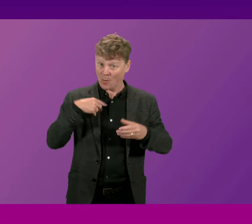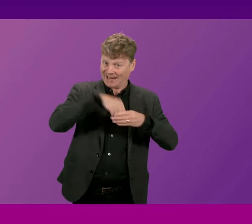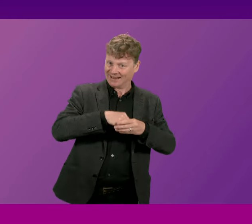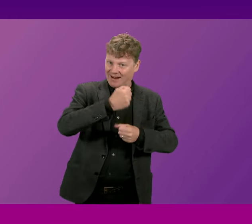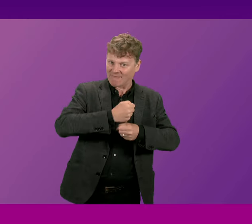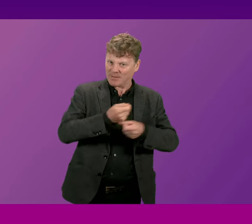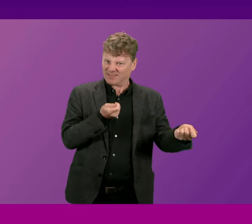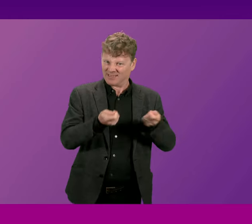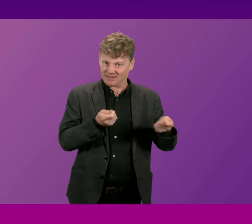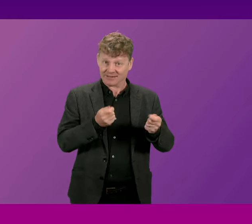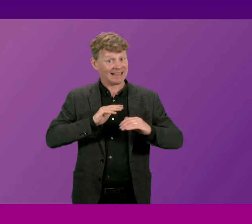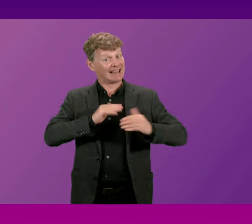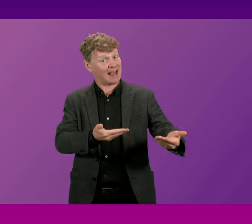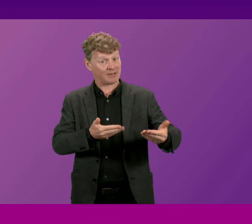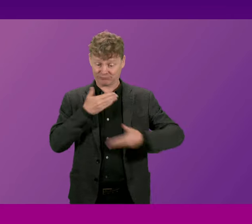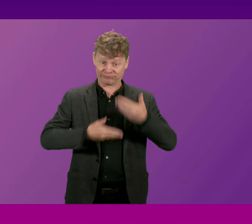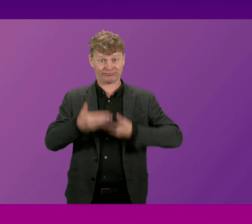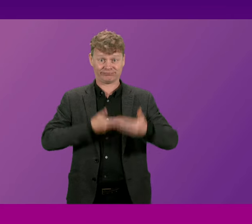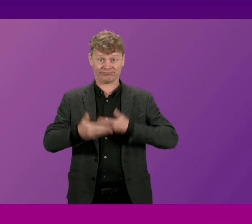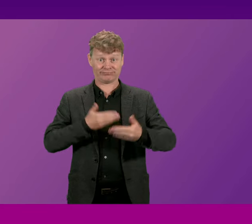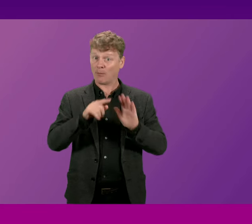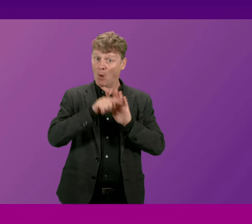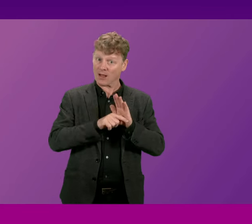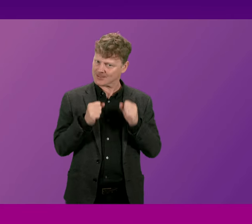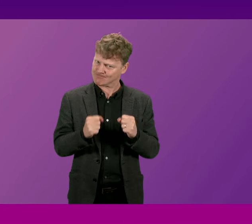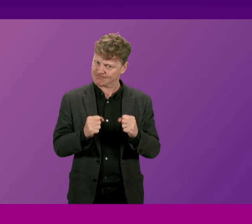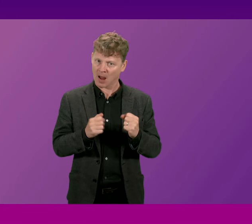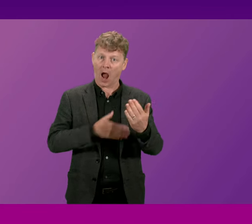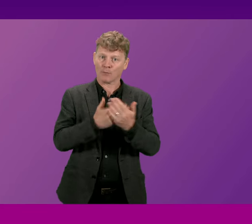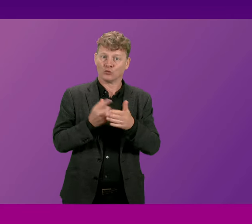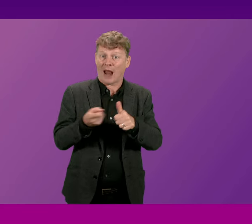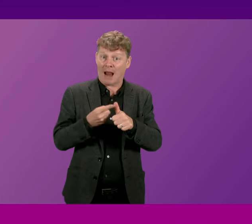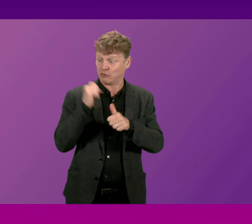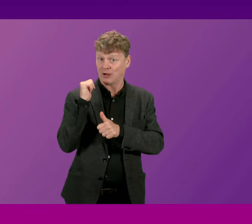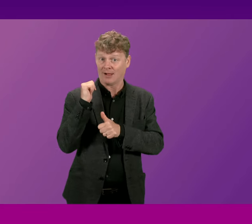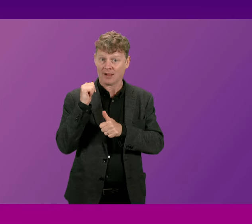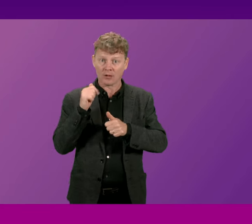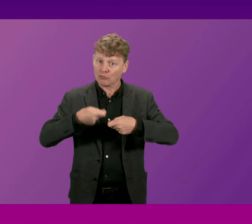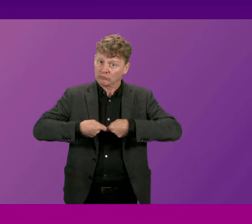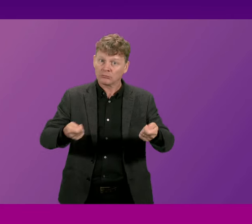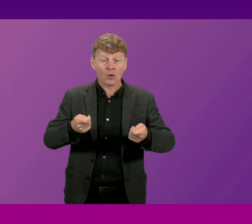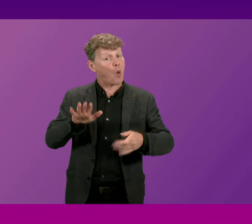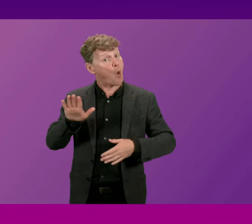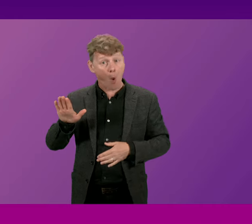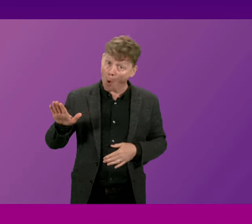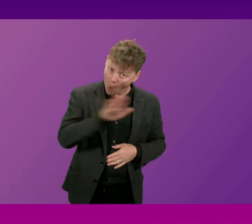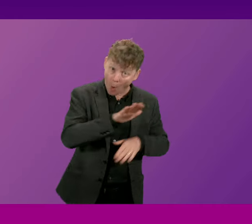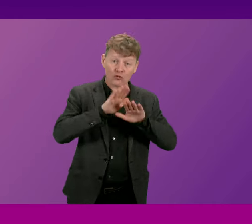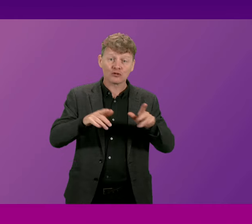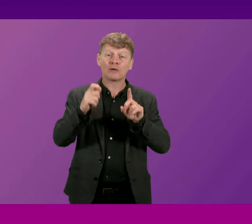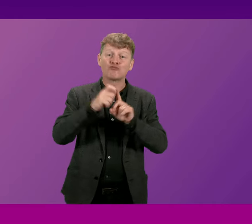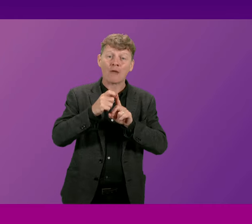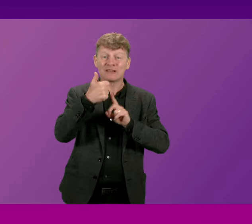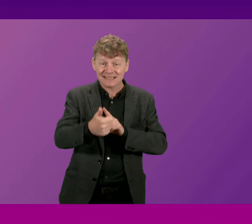policy right up until April this year was to roll out universally to all children in P6 and P7